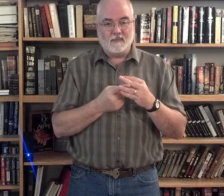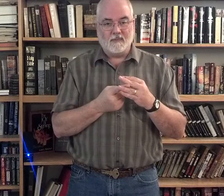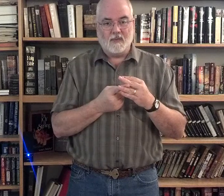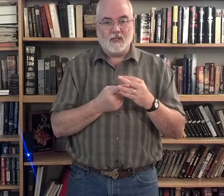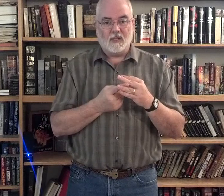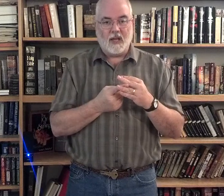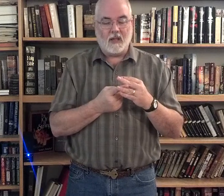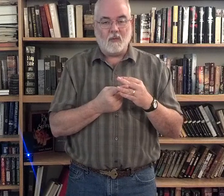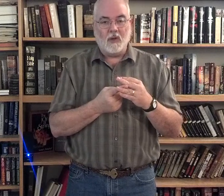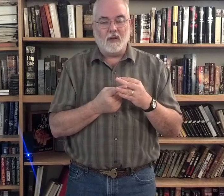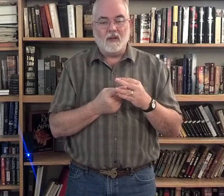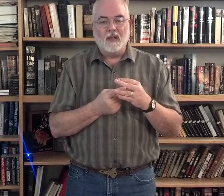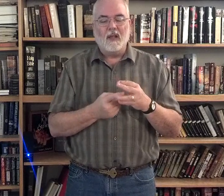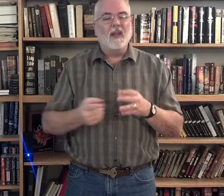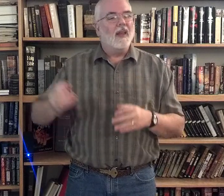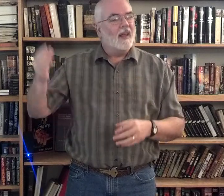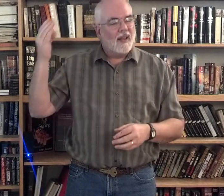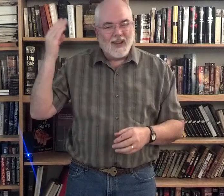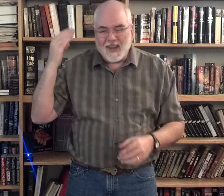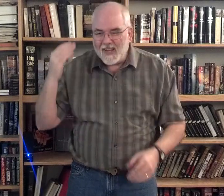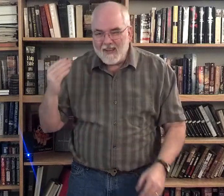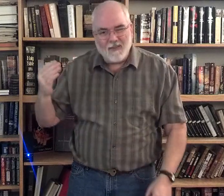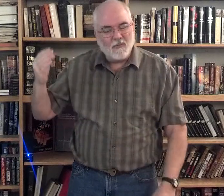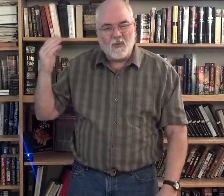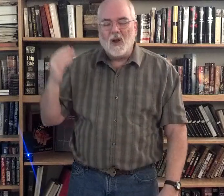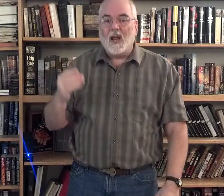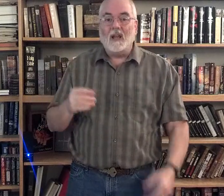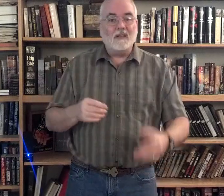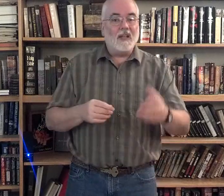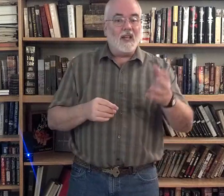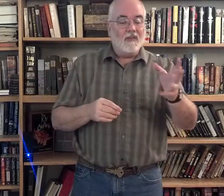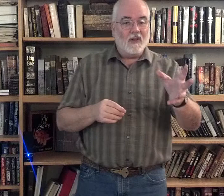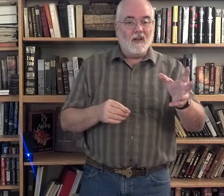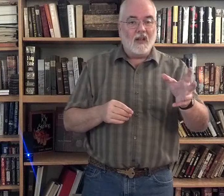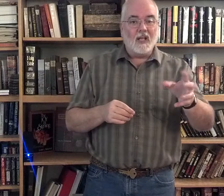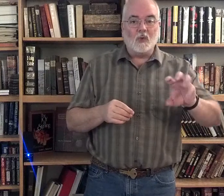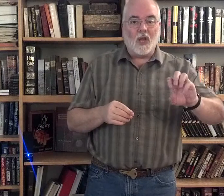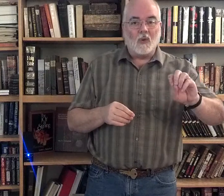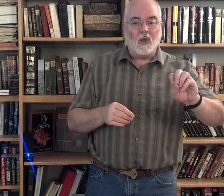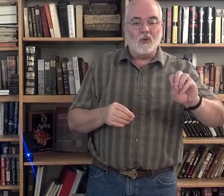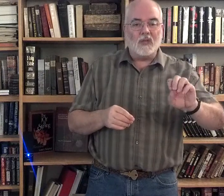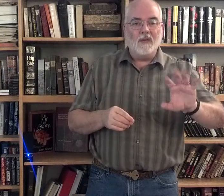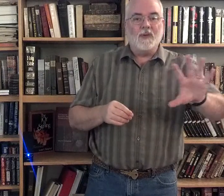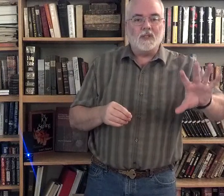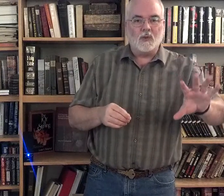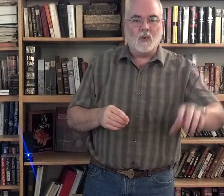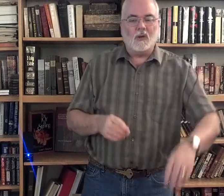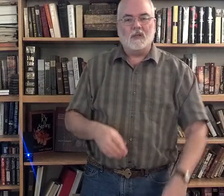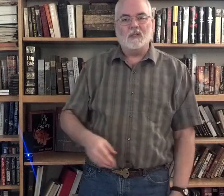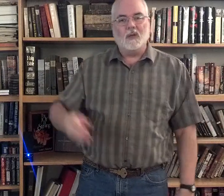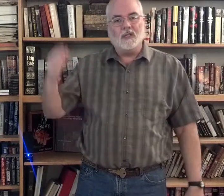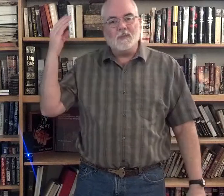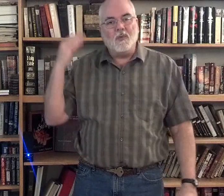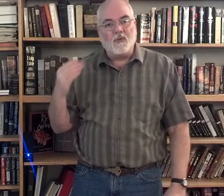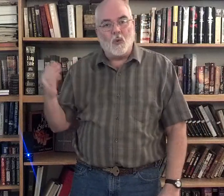See how that went? Even before. And, see. Even is another one of those emphasis words. So, this is before.